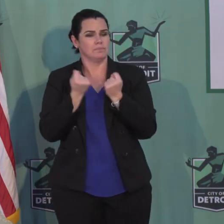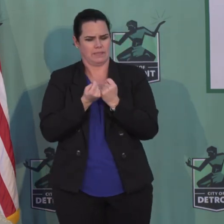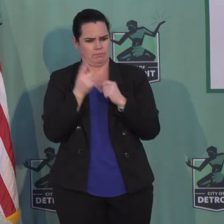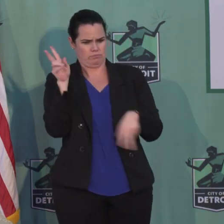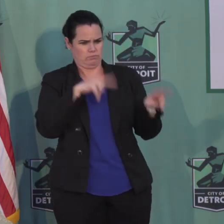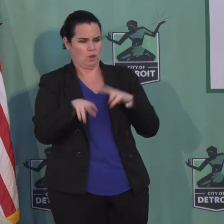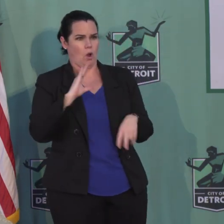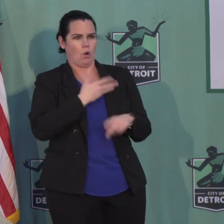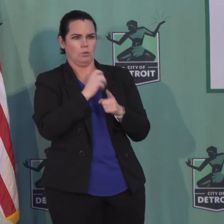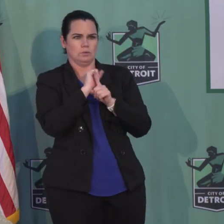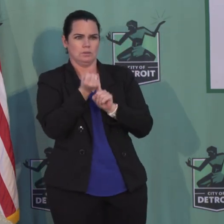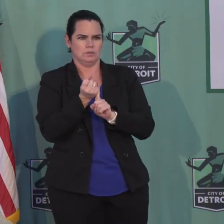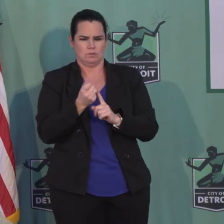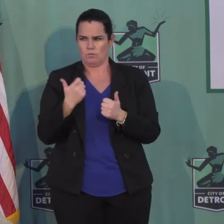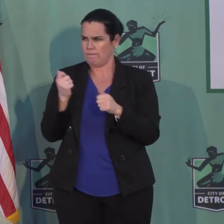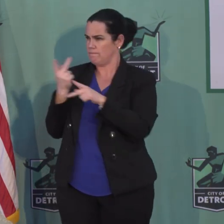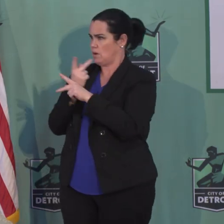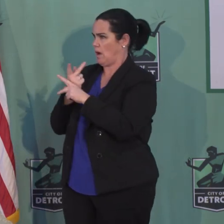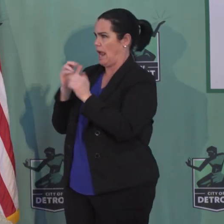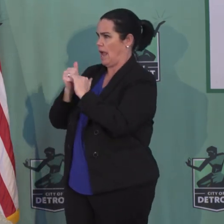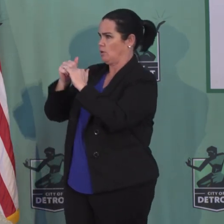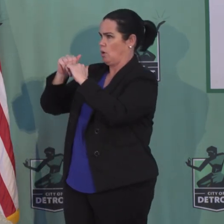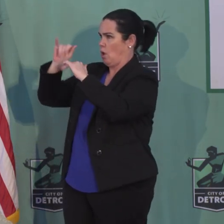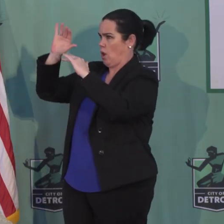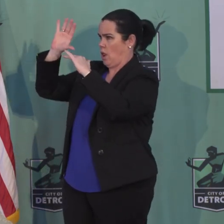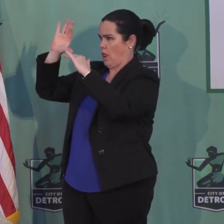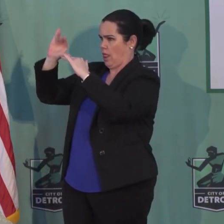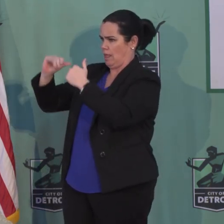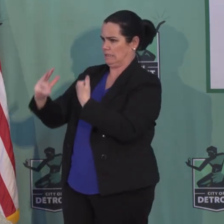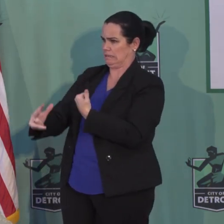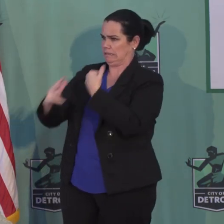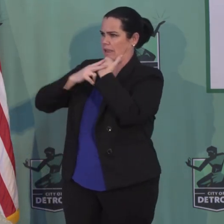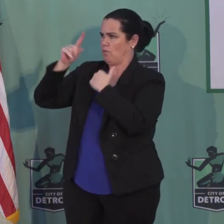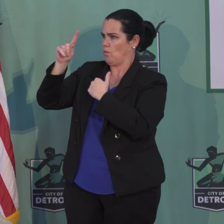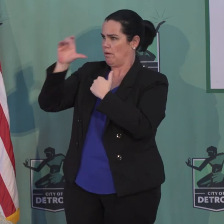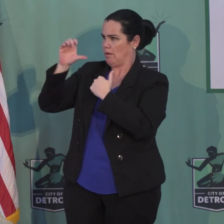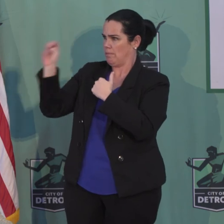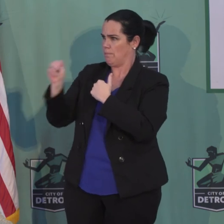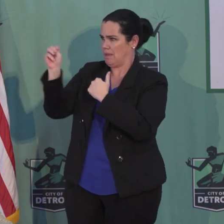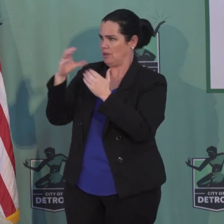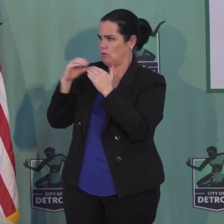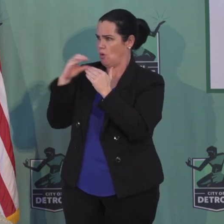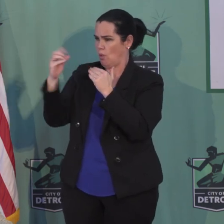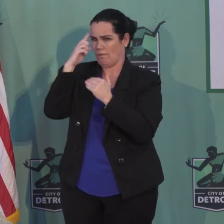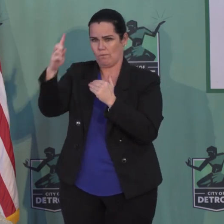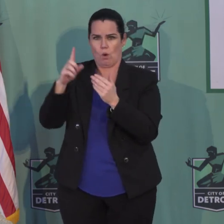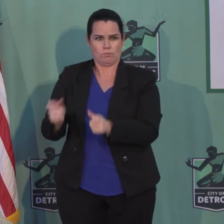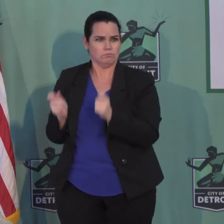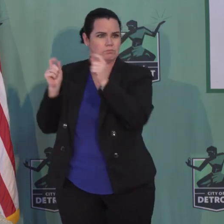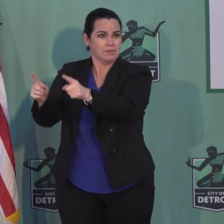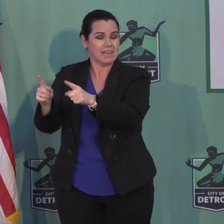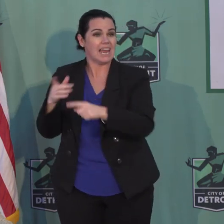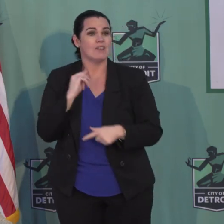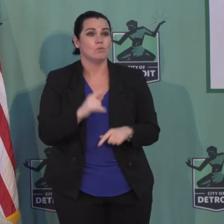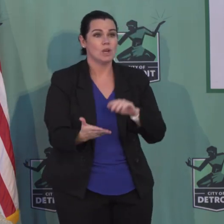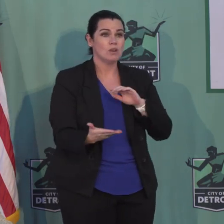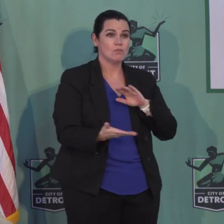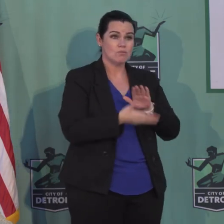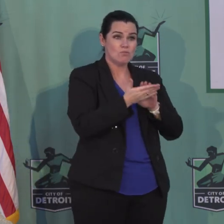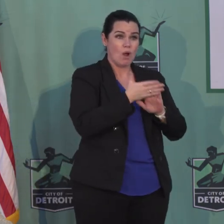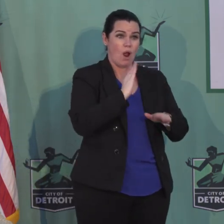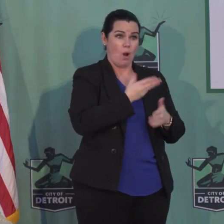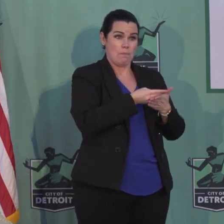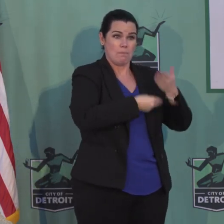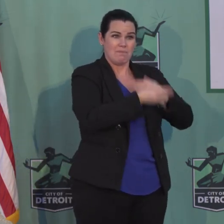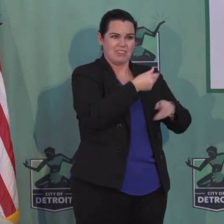trying to figure out how to cut $100 million in expenses because if we run deficits, the Financial Review